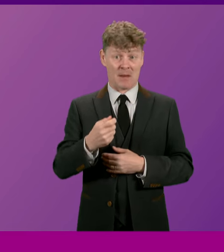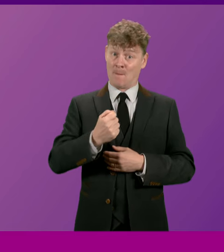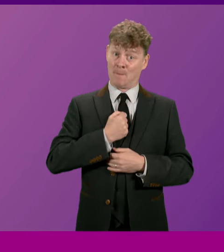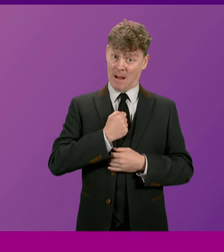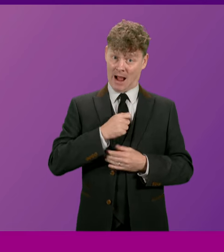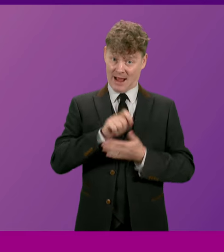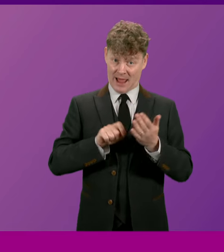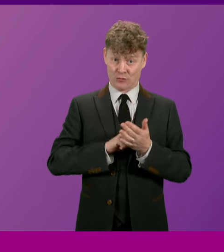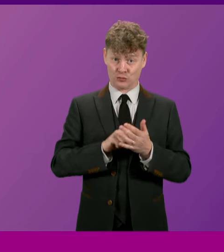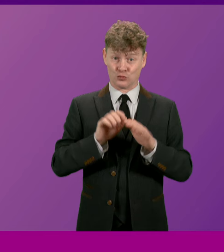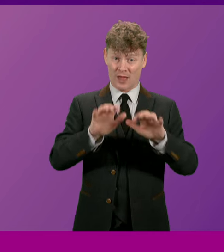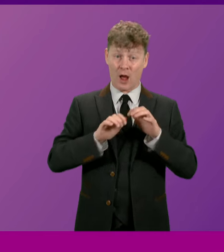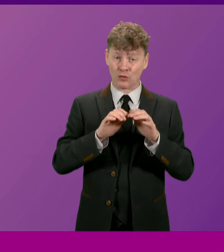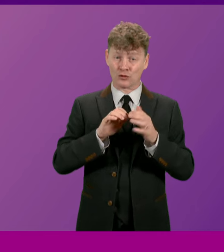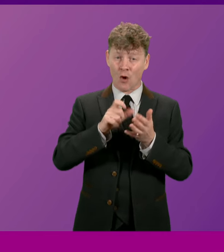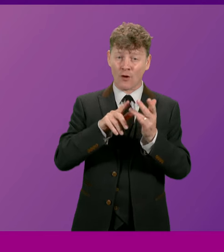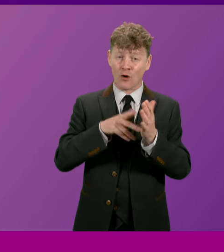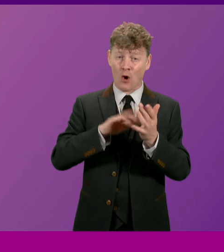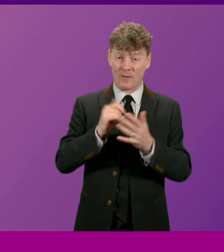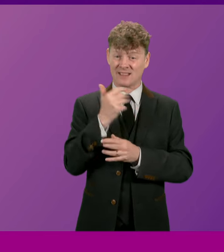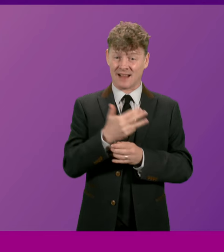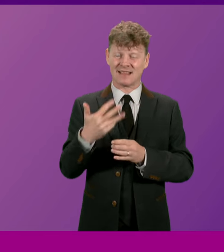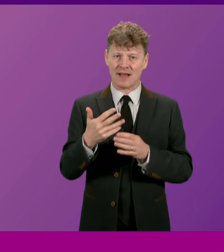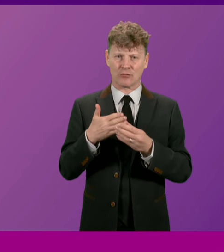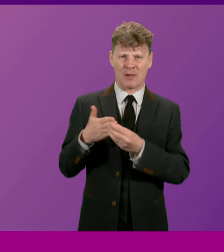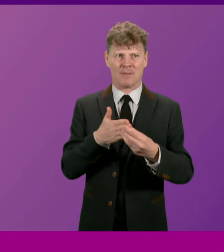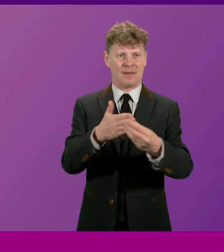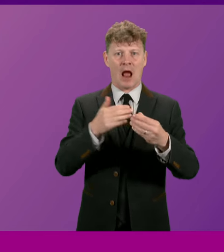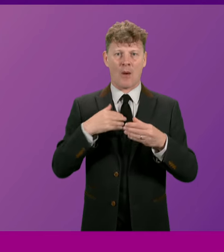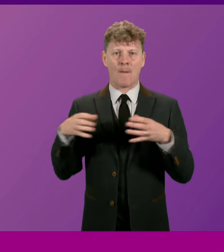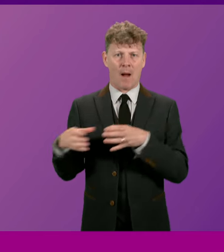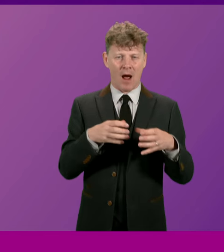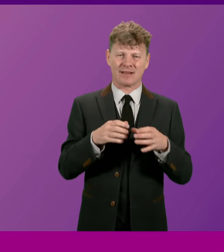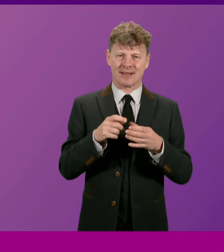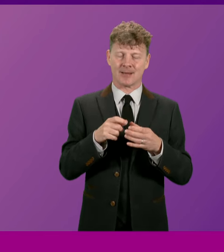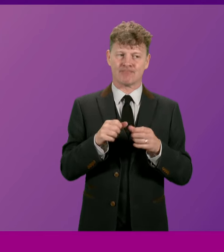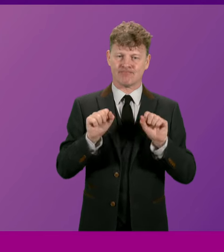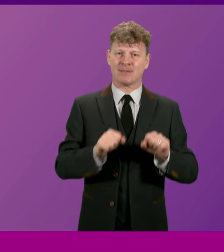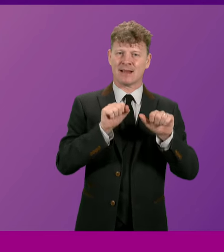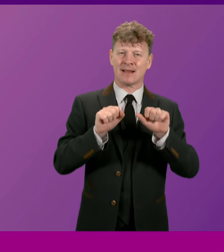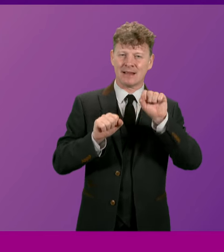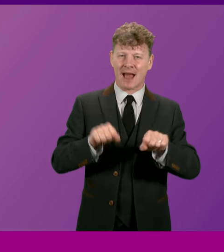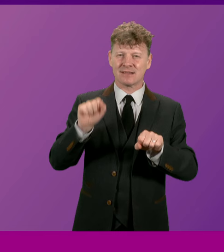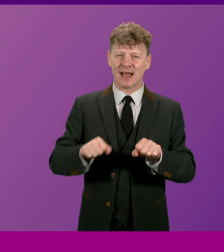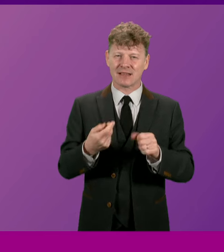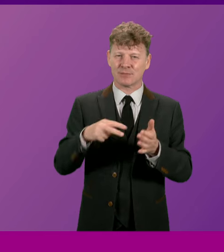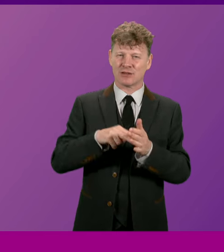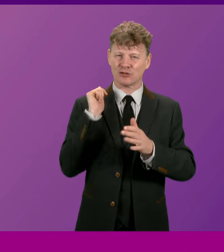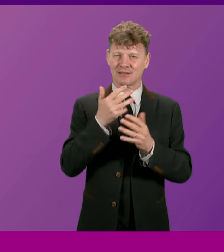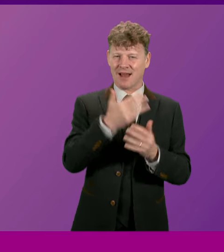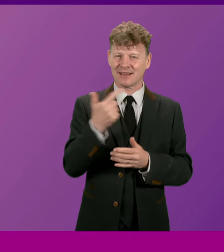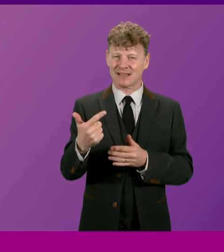the House of Commons in 1997, persuading our party to support a yes-yes position in the 1997 referendum,